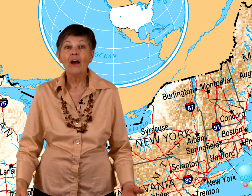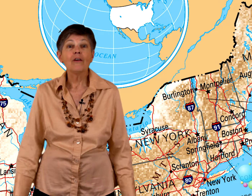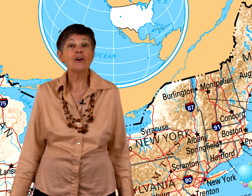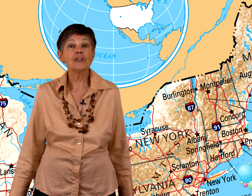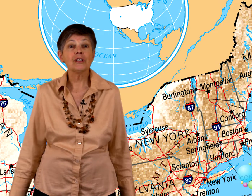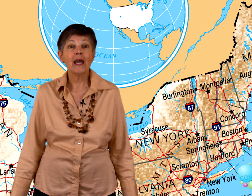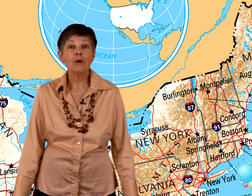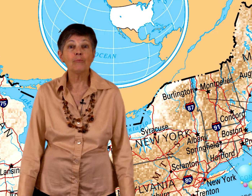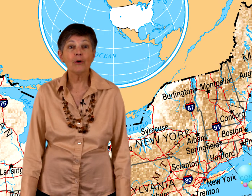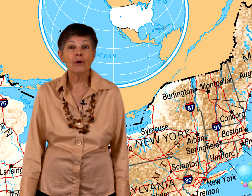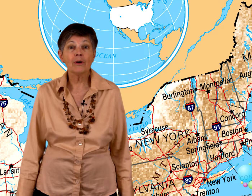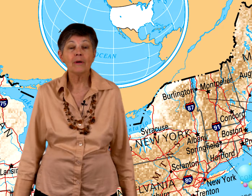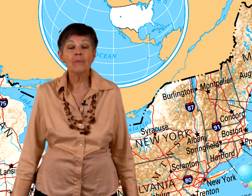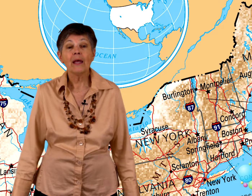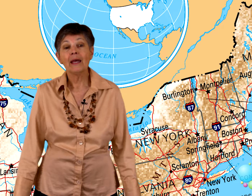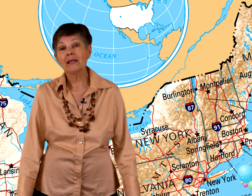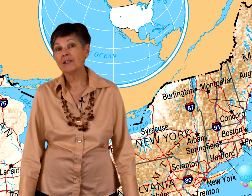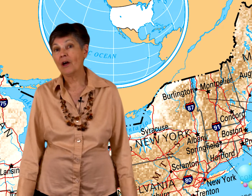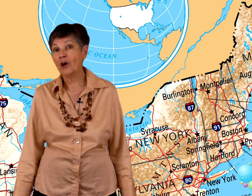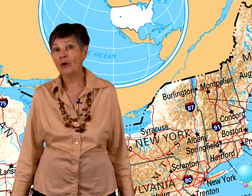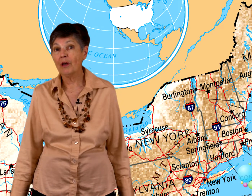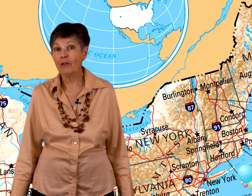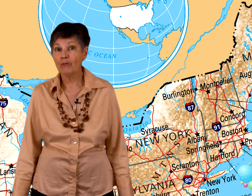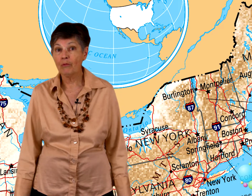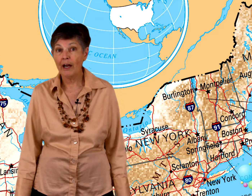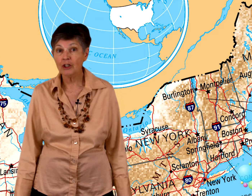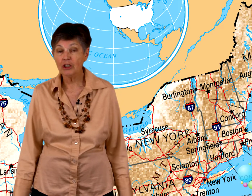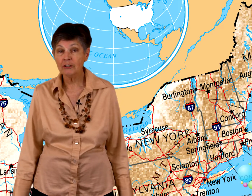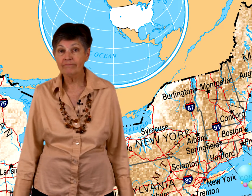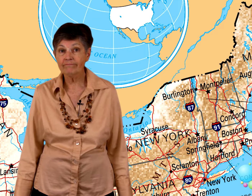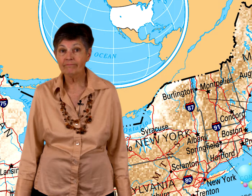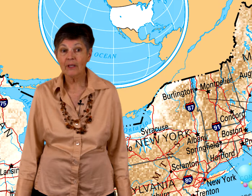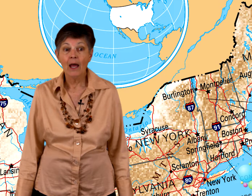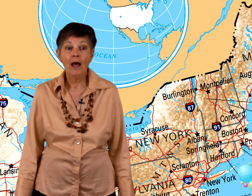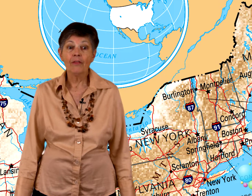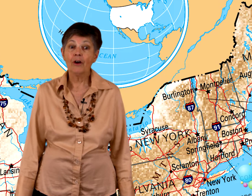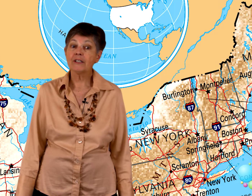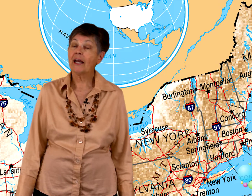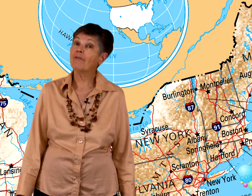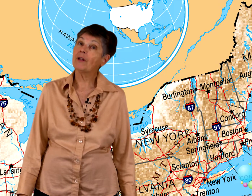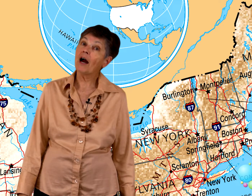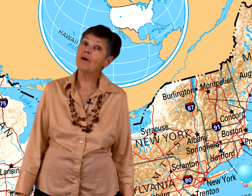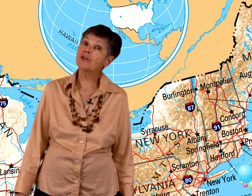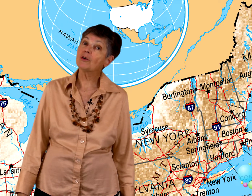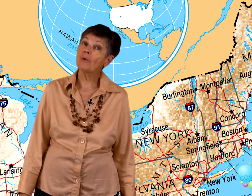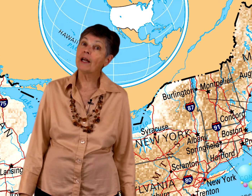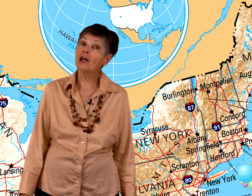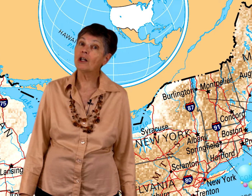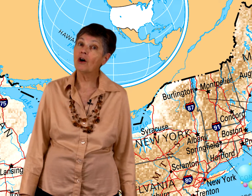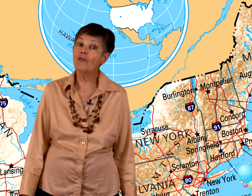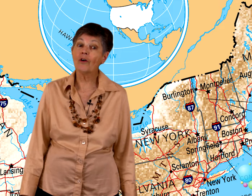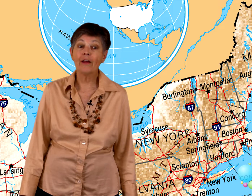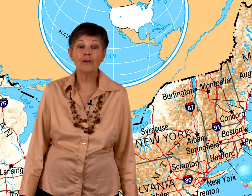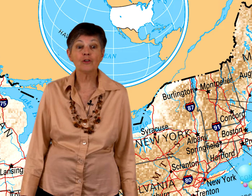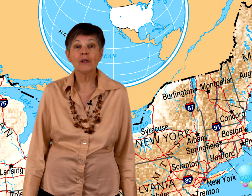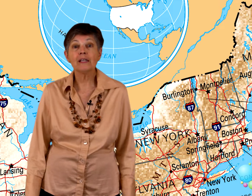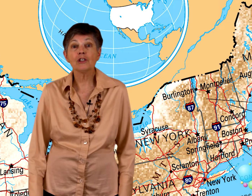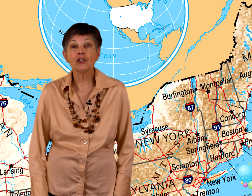Their state bird is the hermit thrush. Their state flower is the red clover. And their tree is the